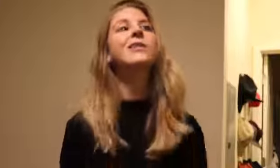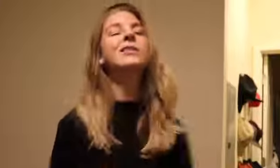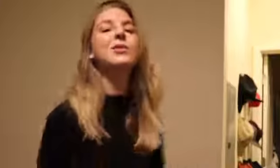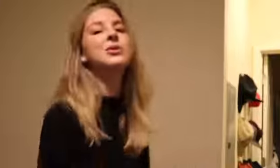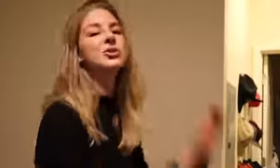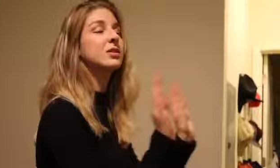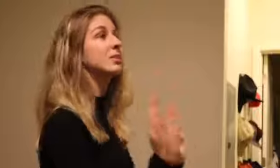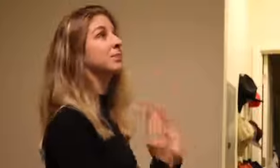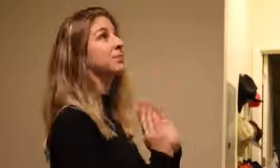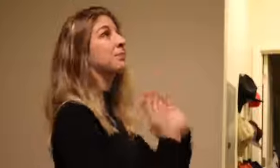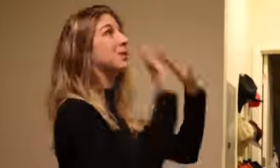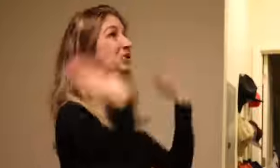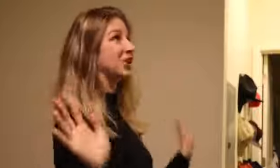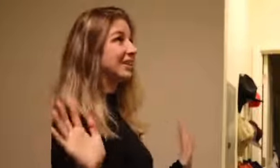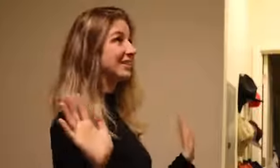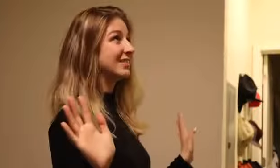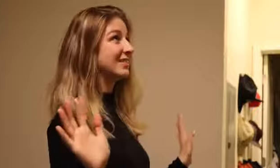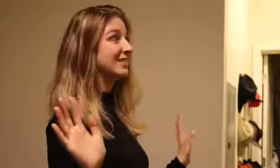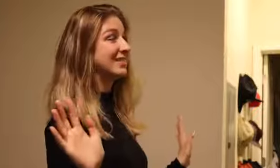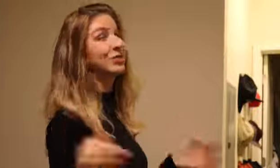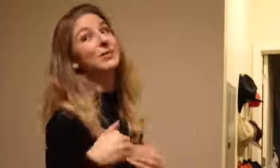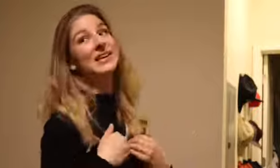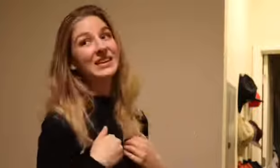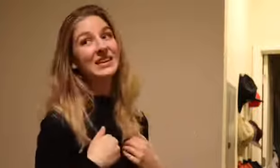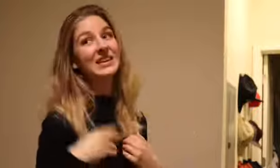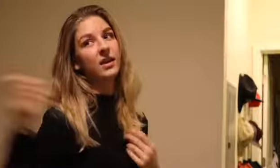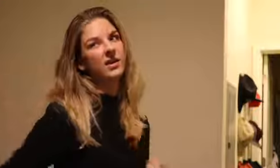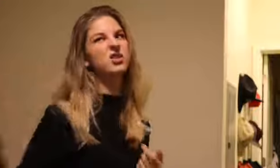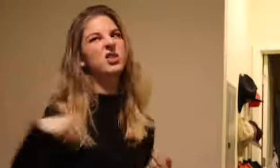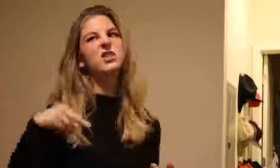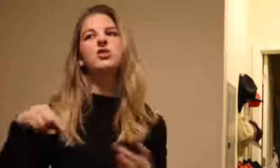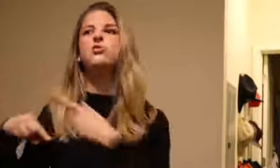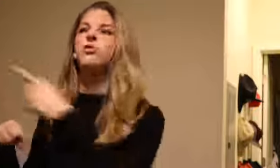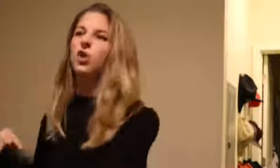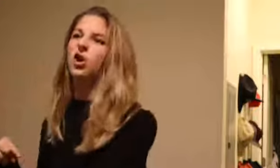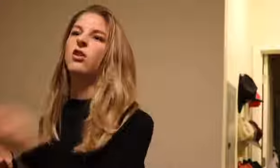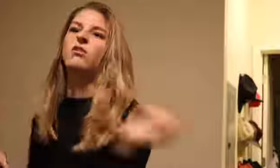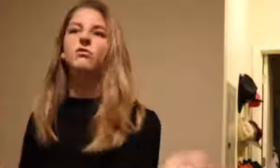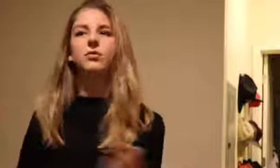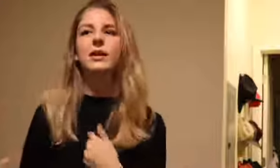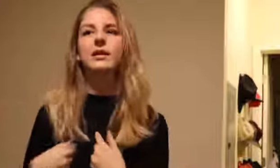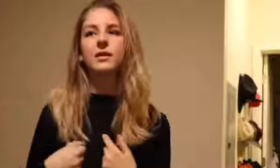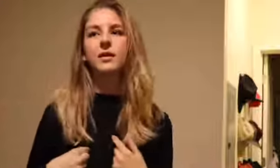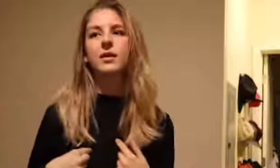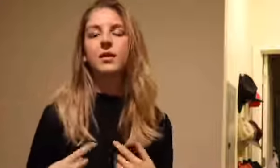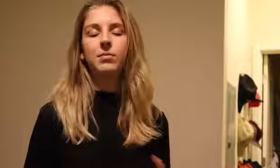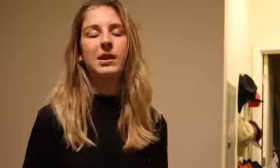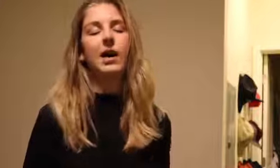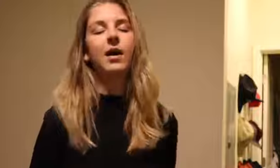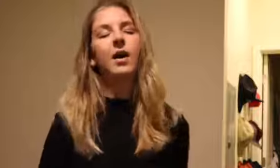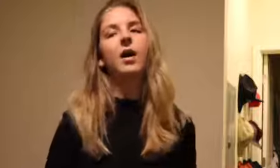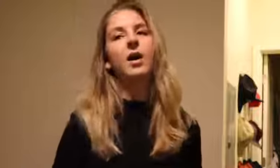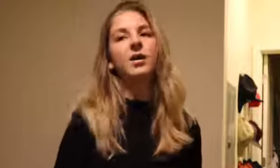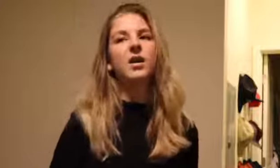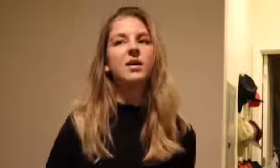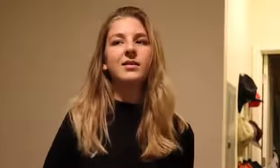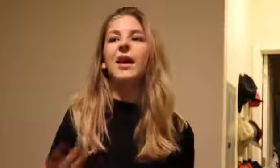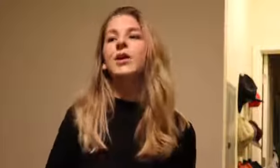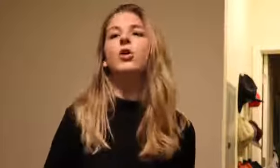mean just picture it with me and you just need you for her for me but yeah yeah I know